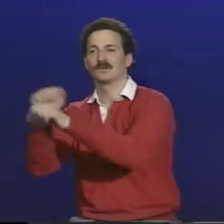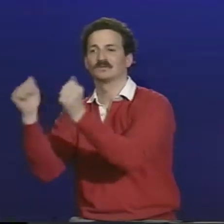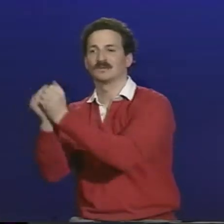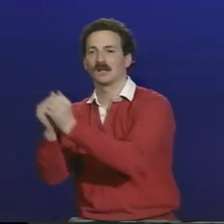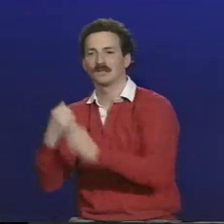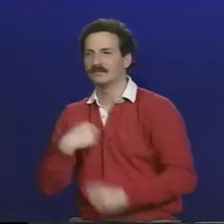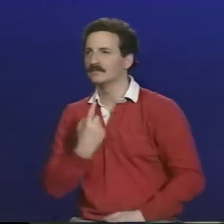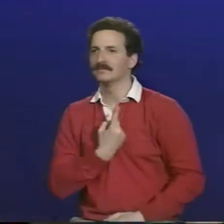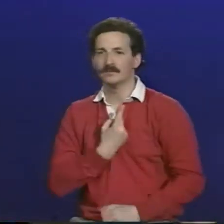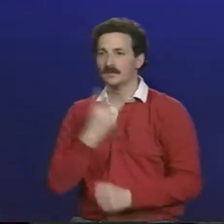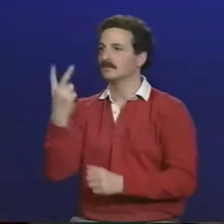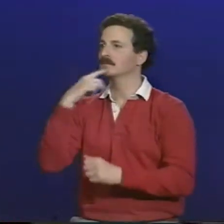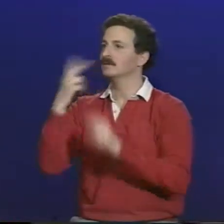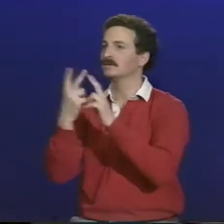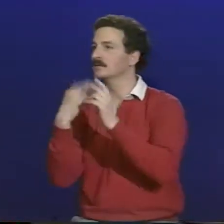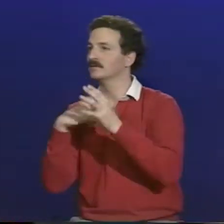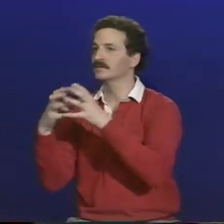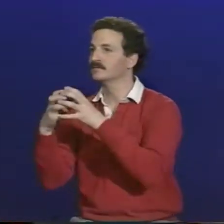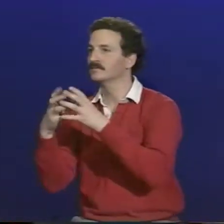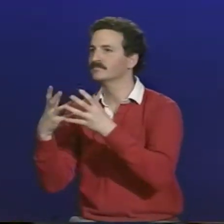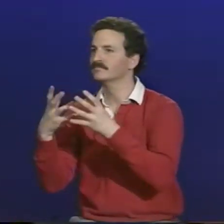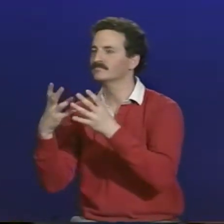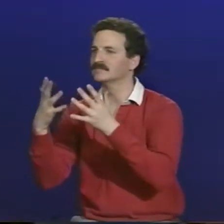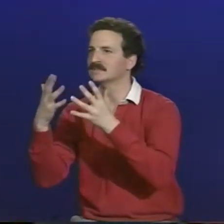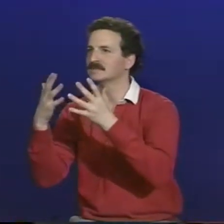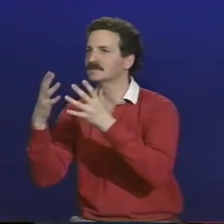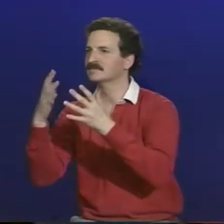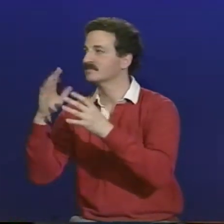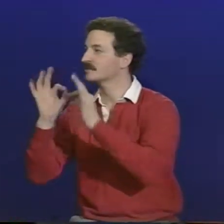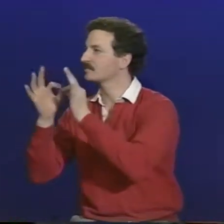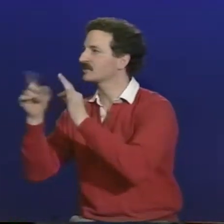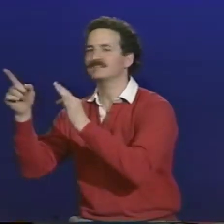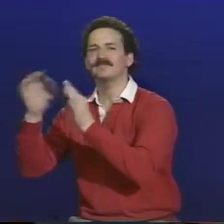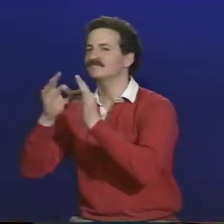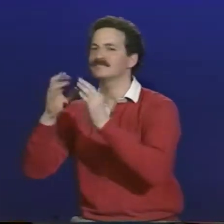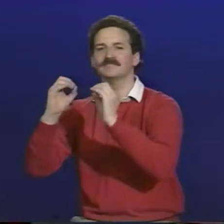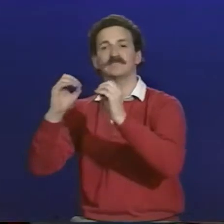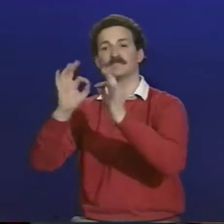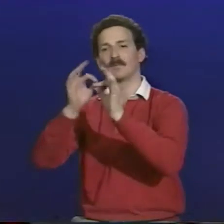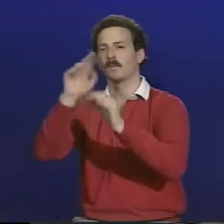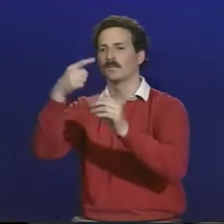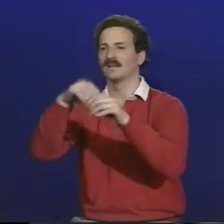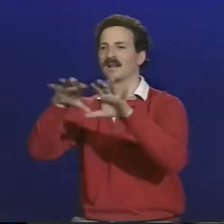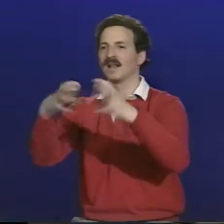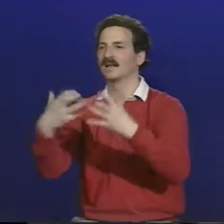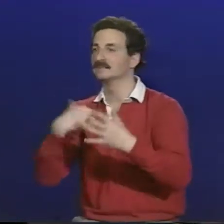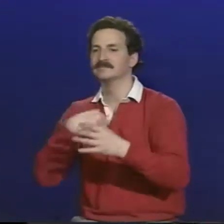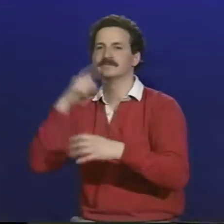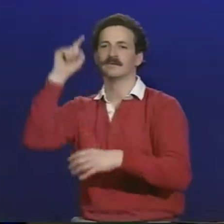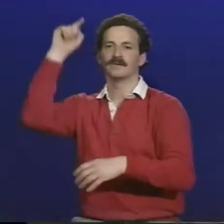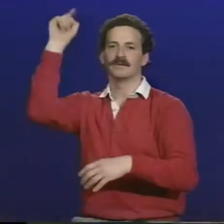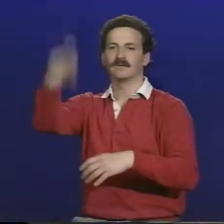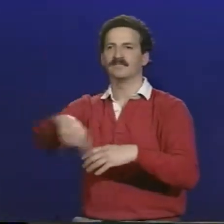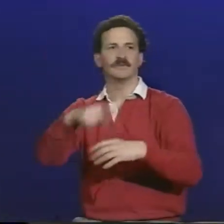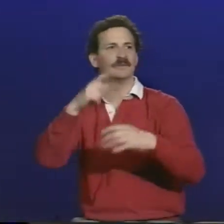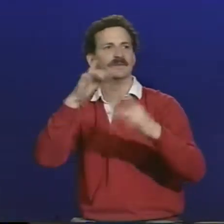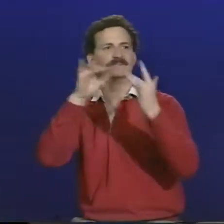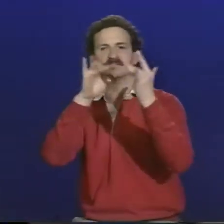to make reports. And it would be very difficult, I being the only deaf person in the group because they only had an interpreter for the